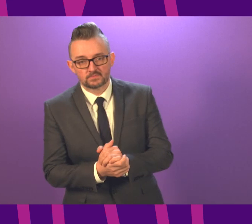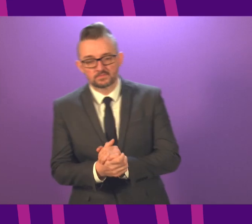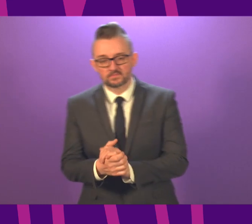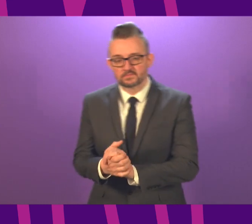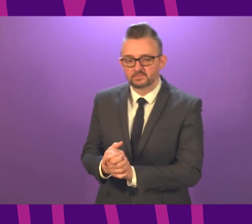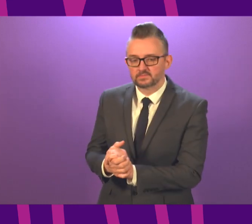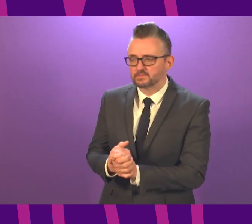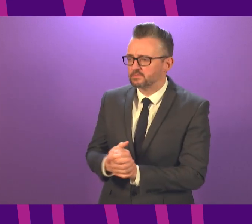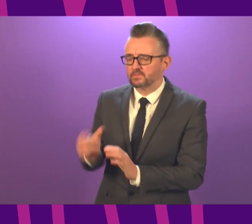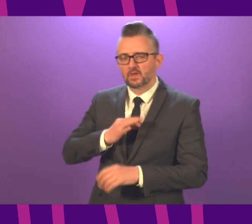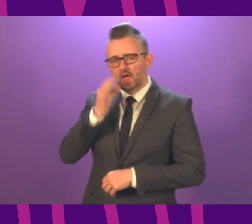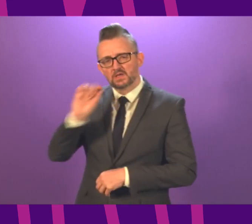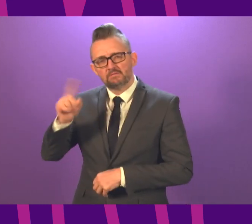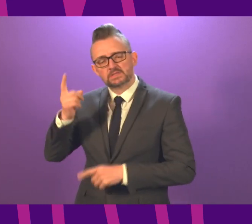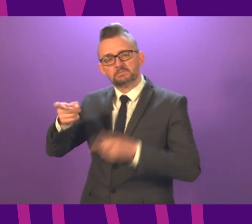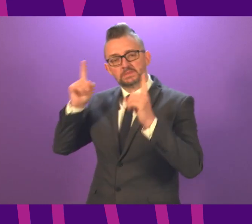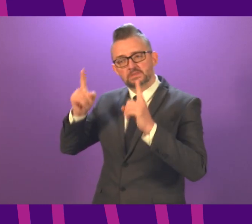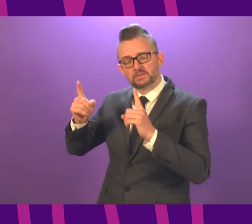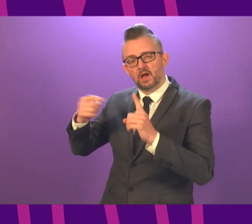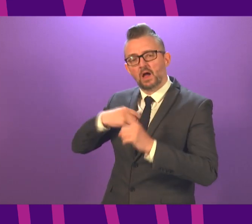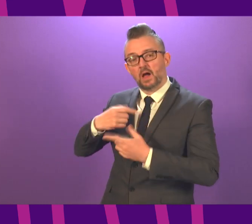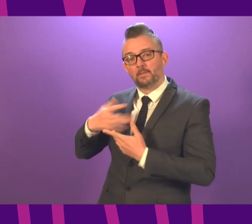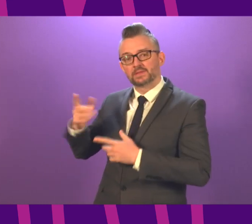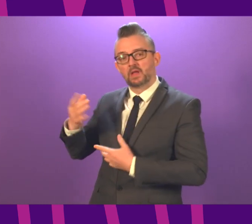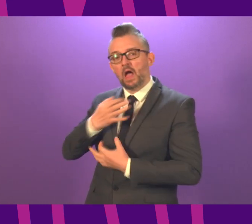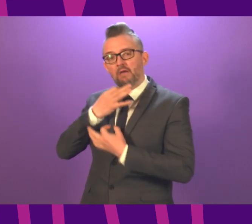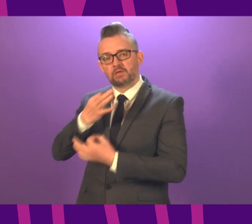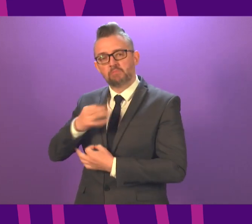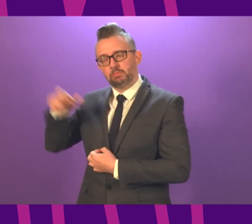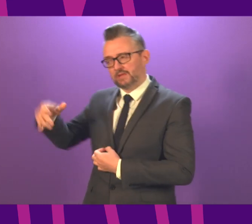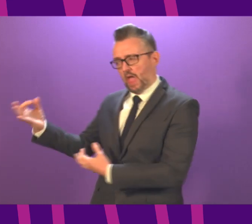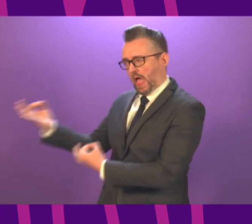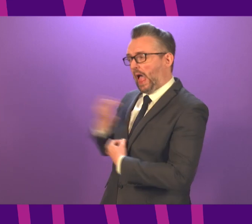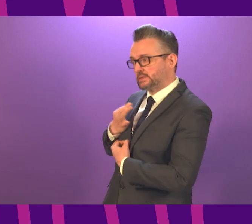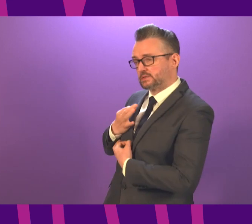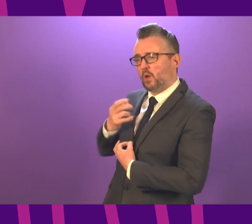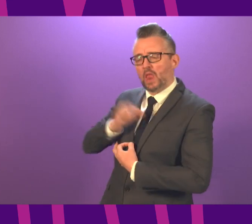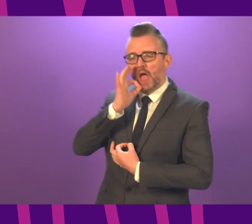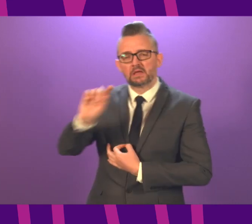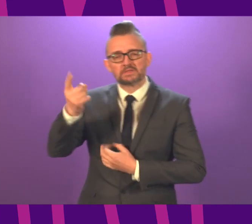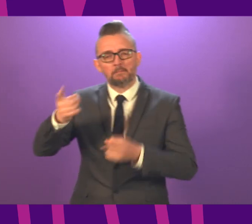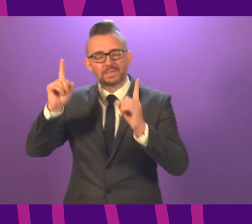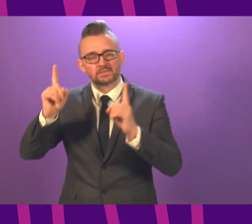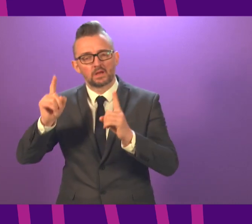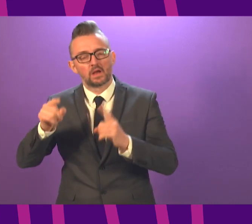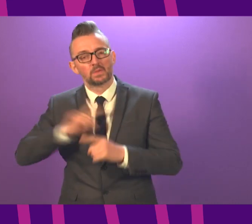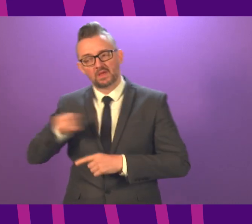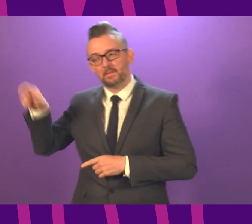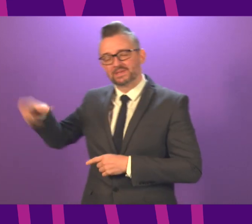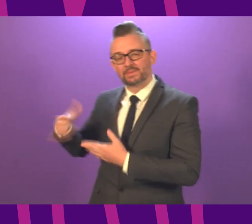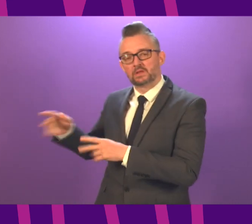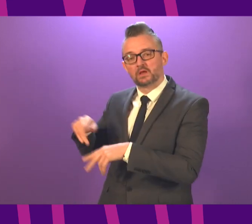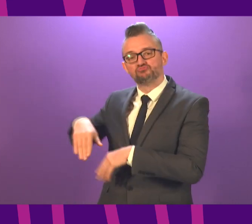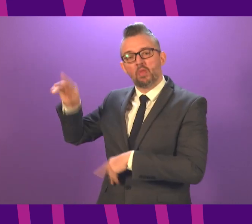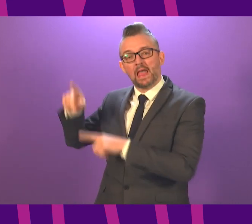Can the First Minister answer a question that I was asked by a vulnerable constituent this morning, has just moved from north of